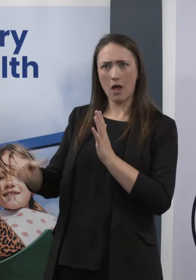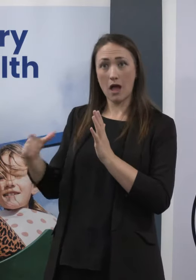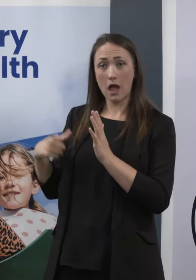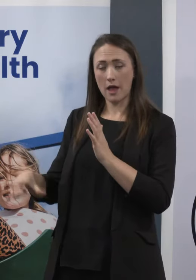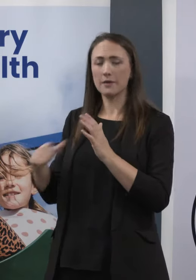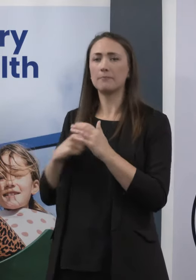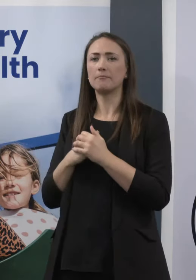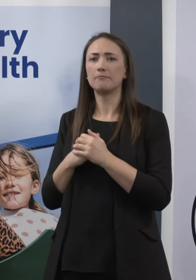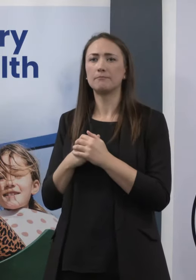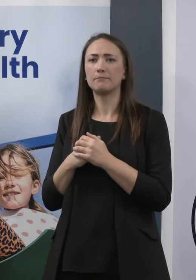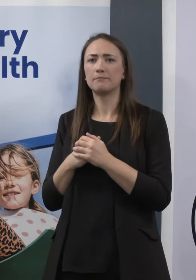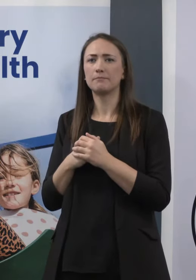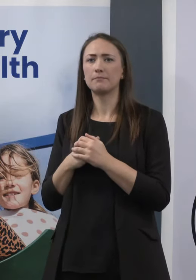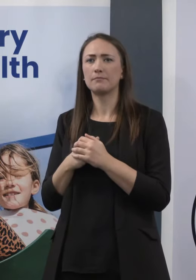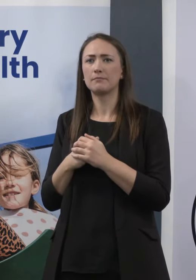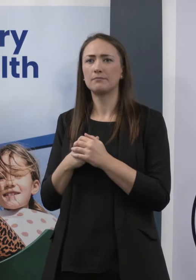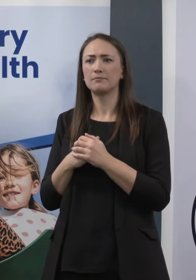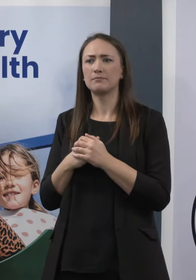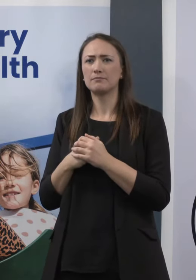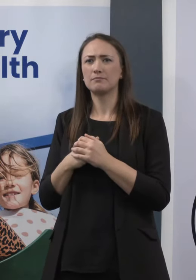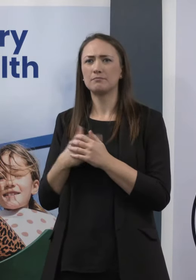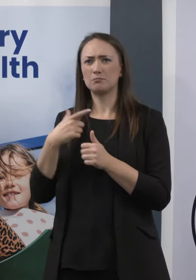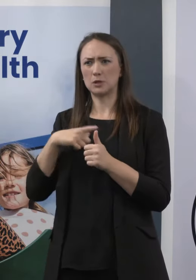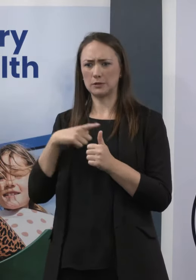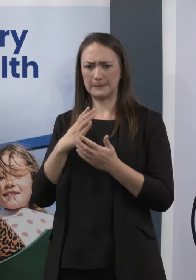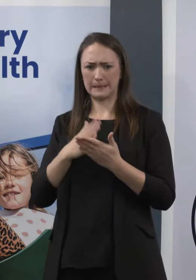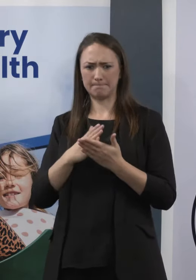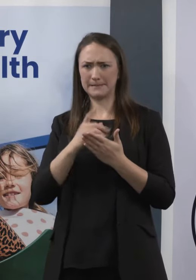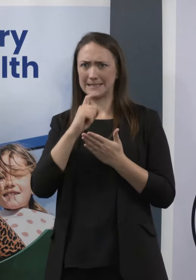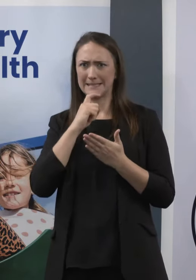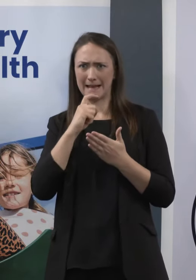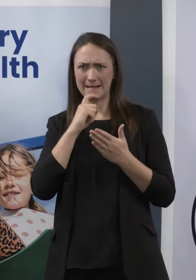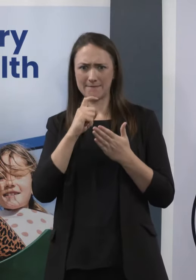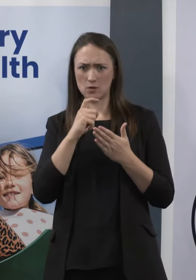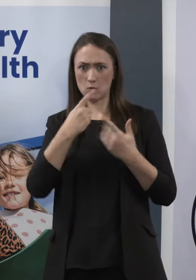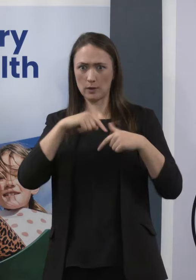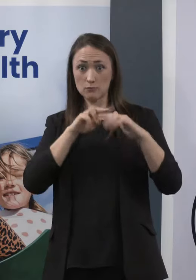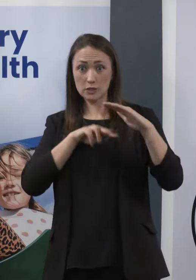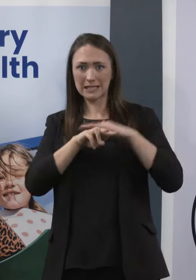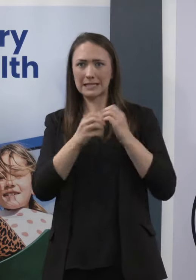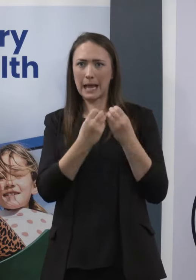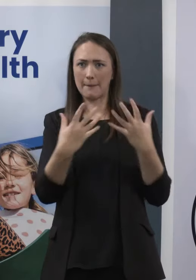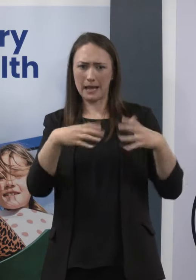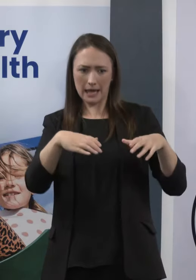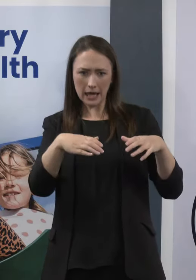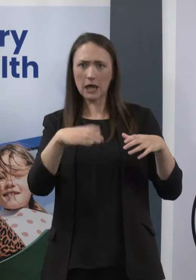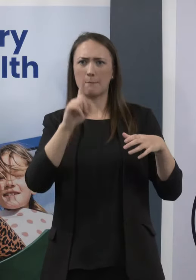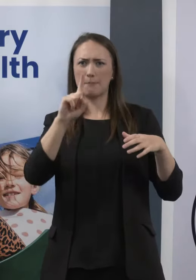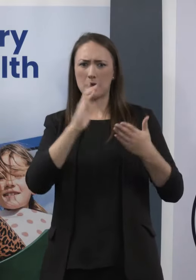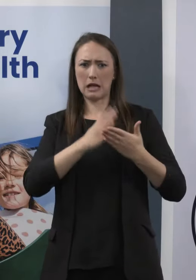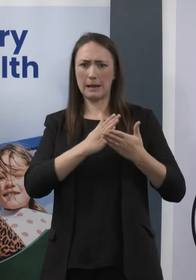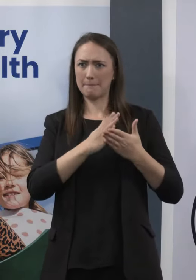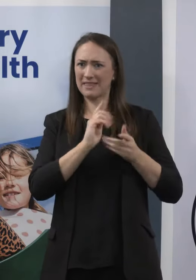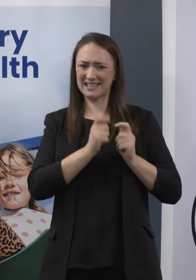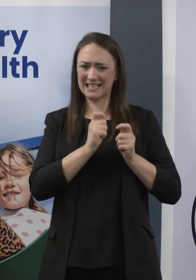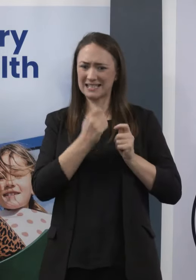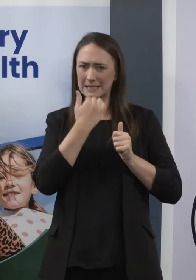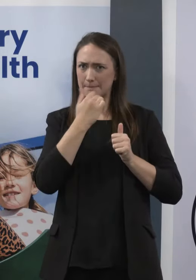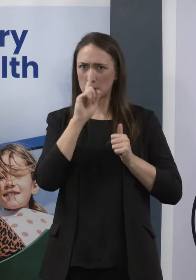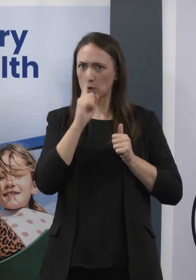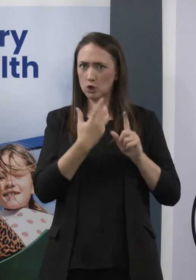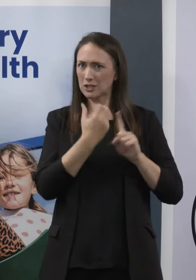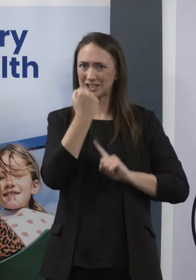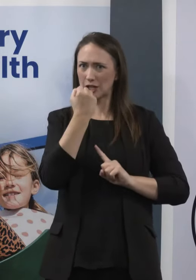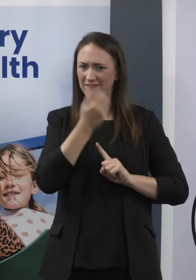between the testing that was being done and our capacity we had forecast. So today, we're publishing that review, a number of other relevant